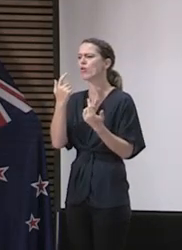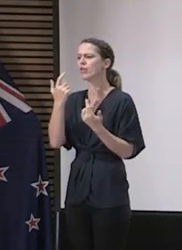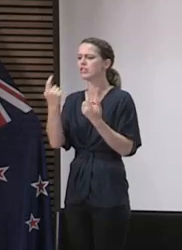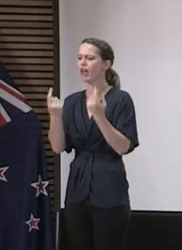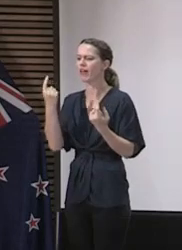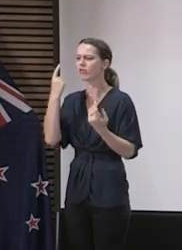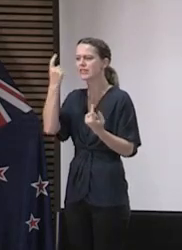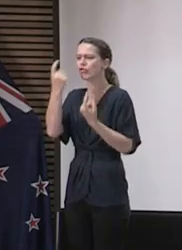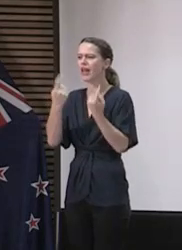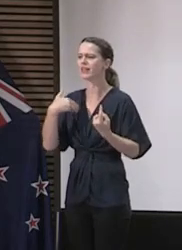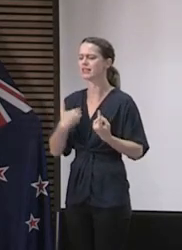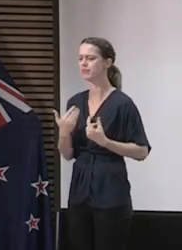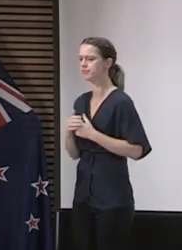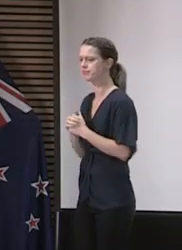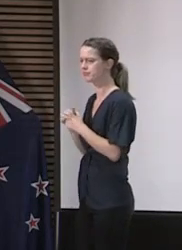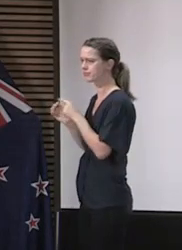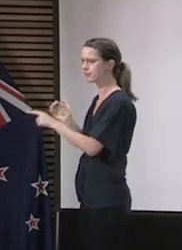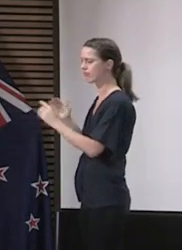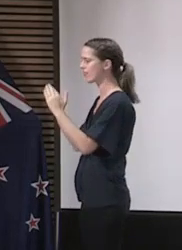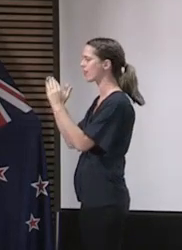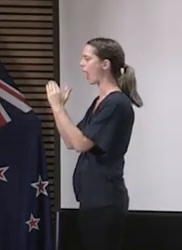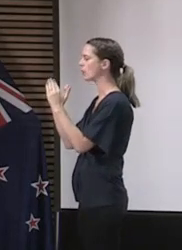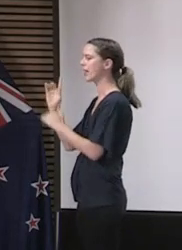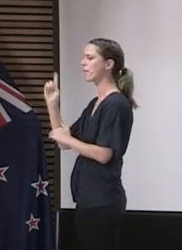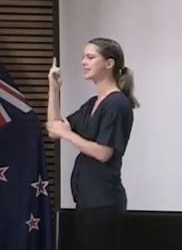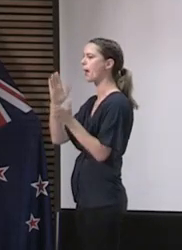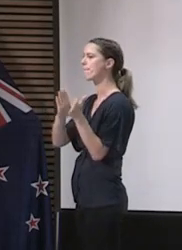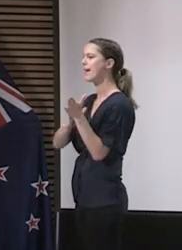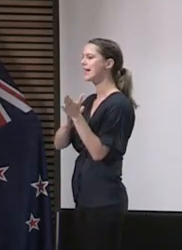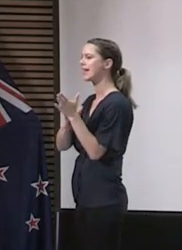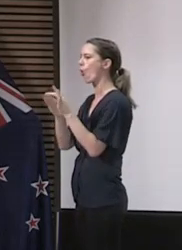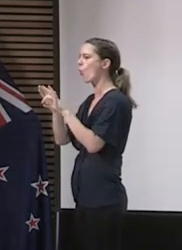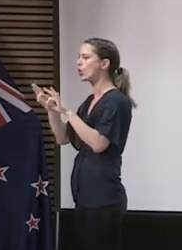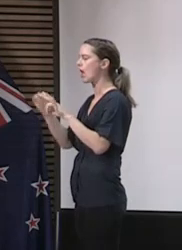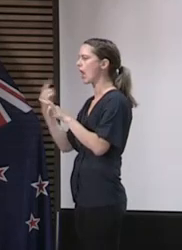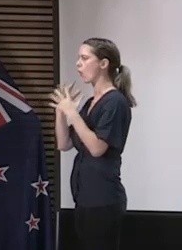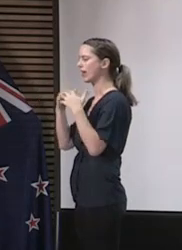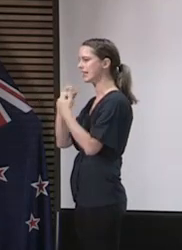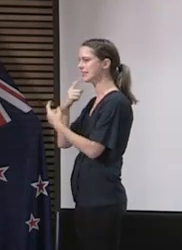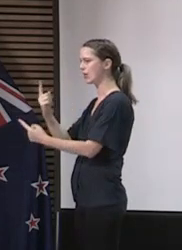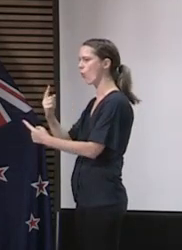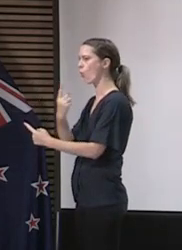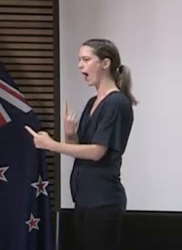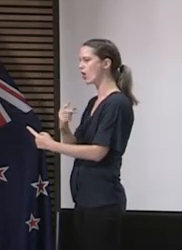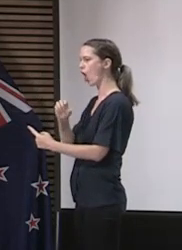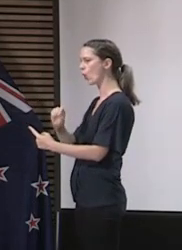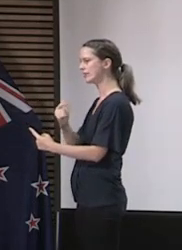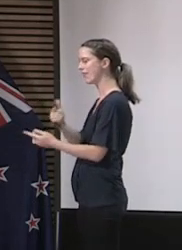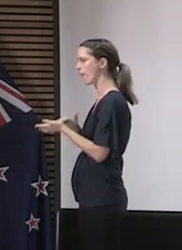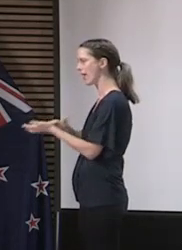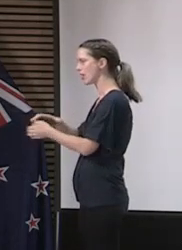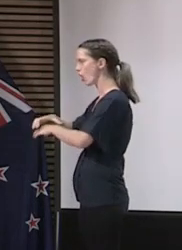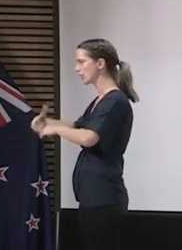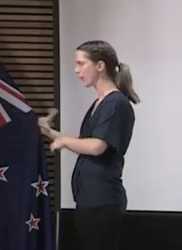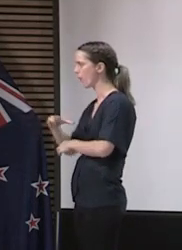things. Yeah. Minister, Housing Minister Megan Ward announced over the weekend $107 million in funding for housing. She said in the